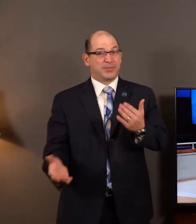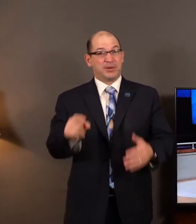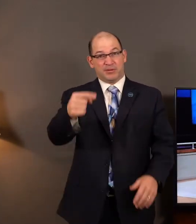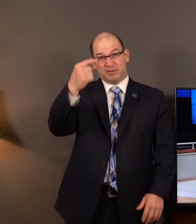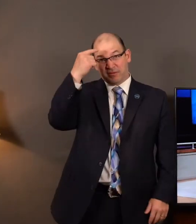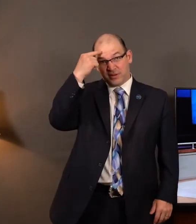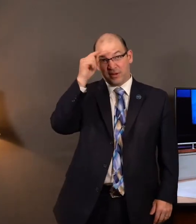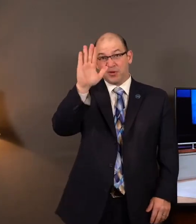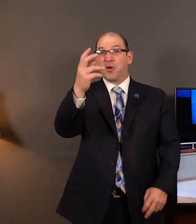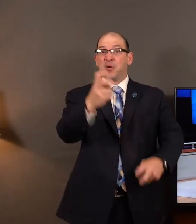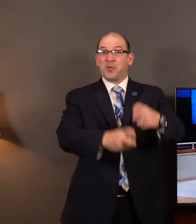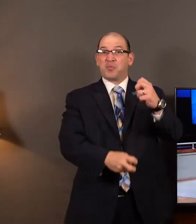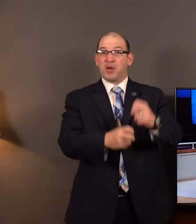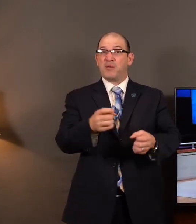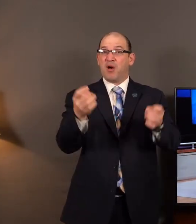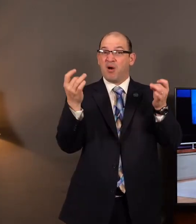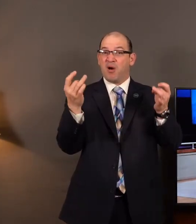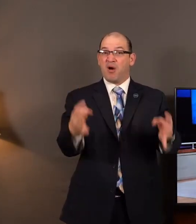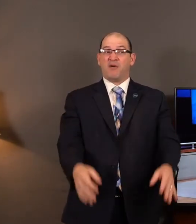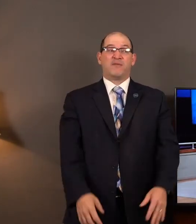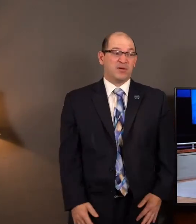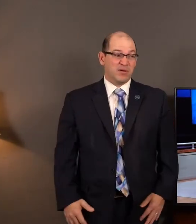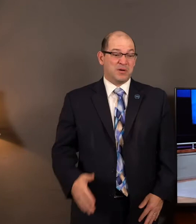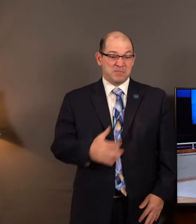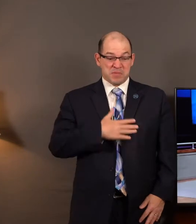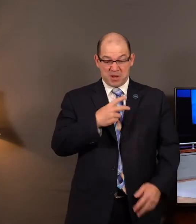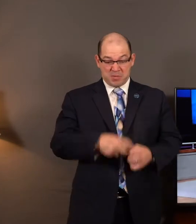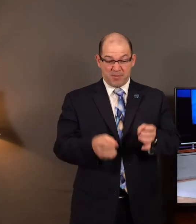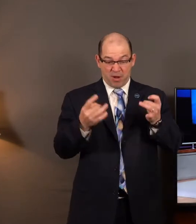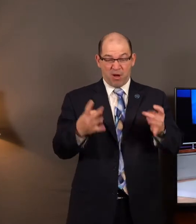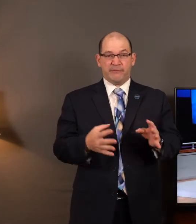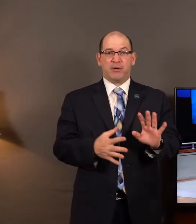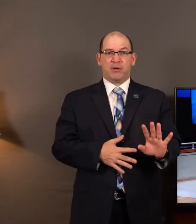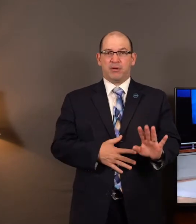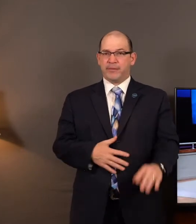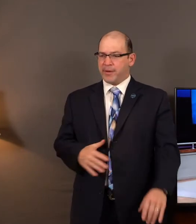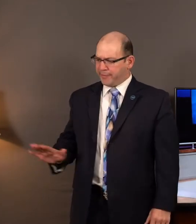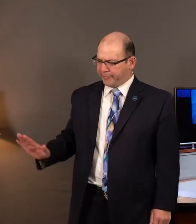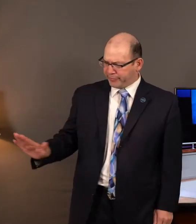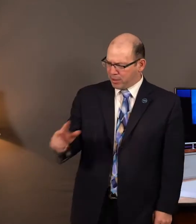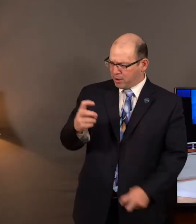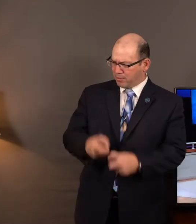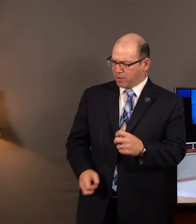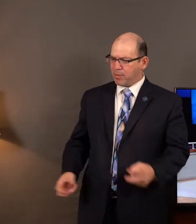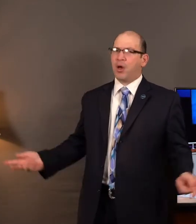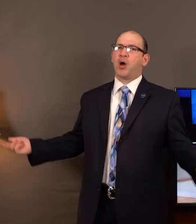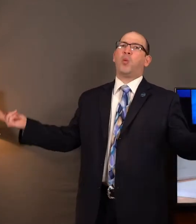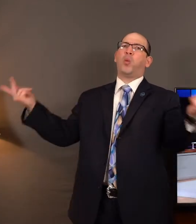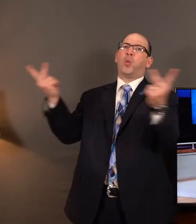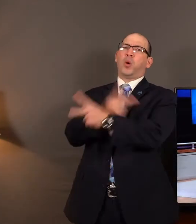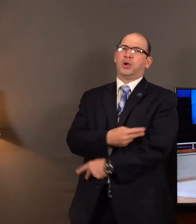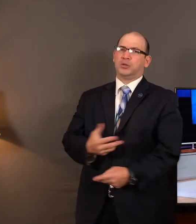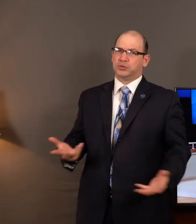mind. Of God not being able to use me. Or me not being qualified enough. Or having a resume